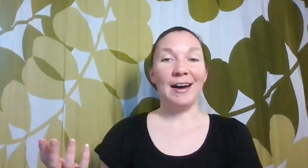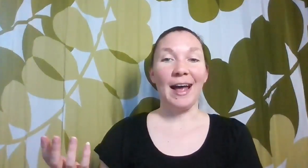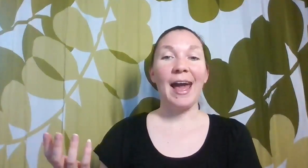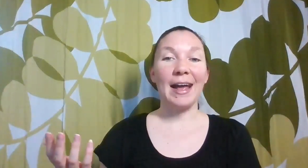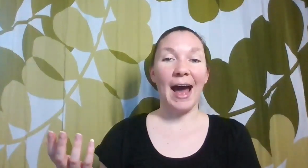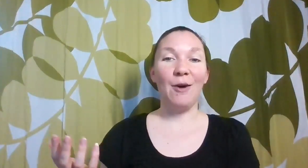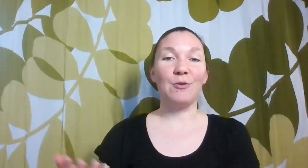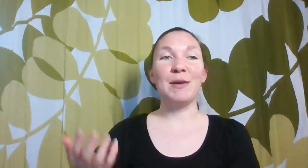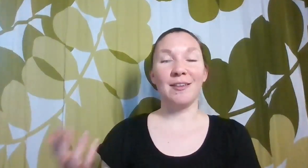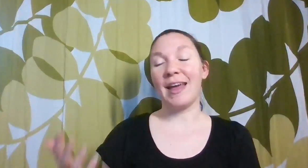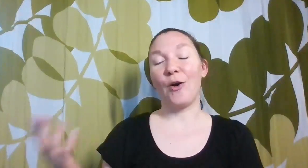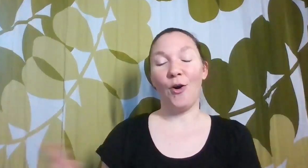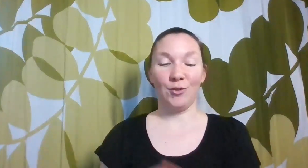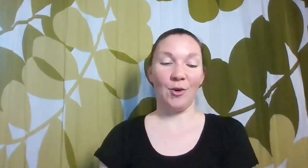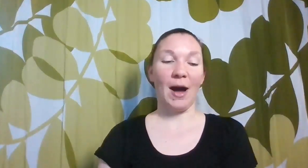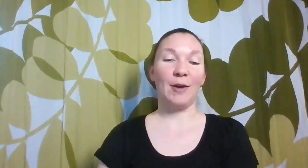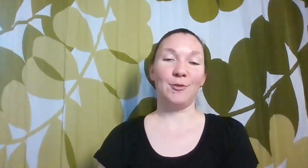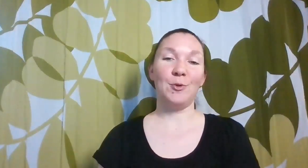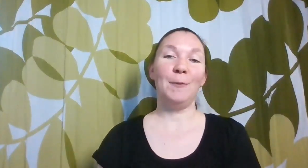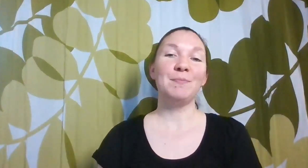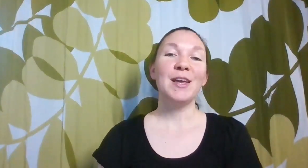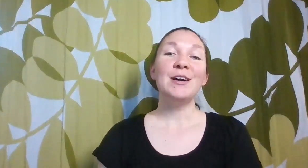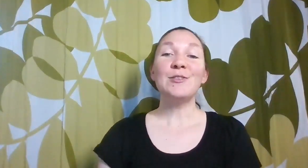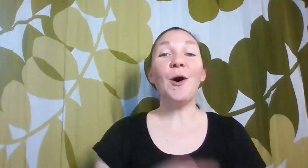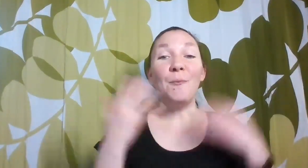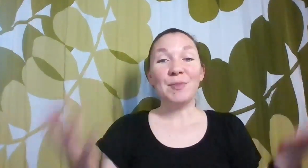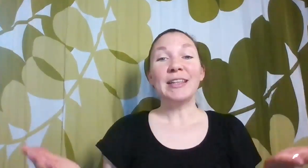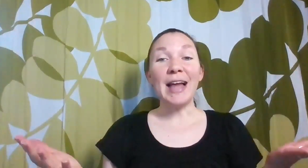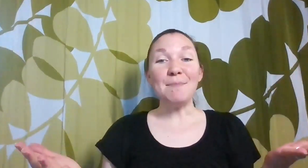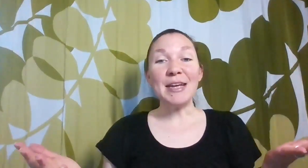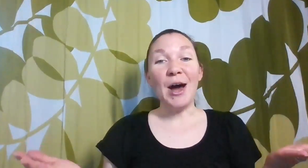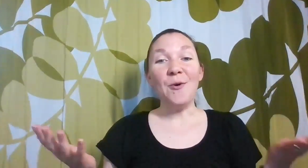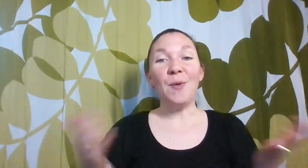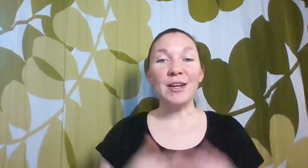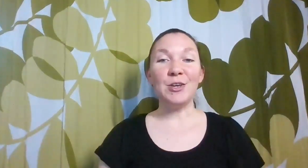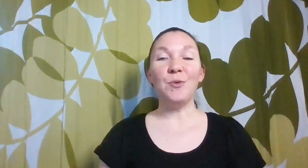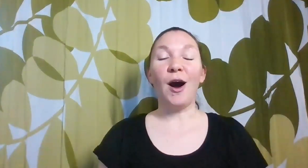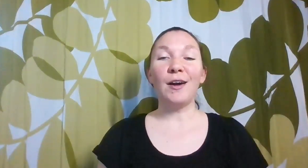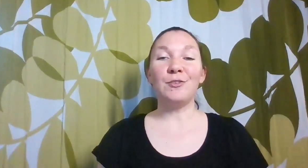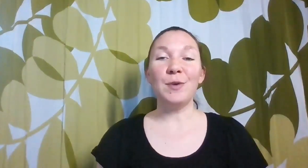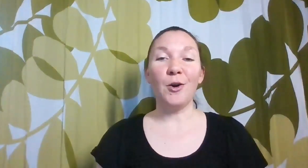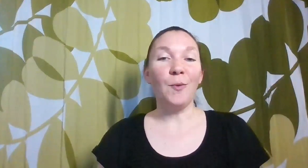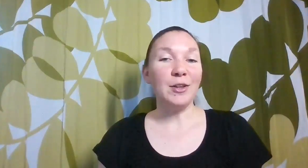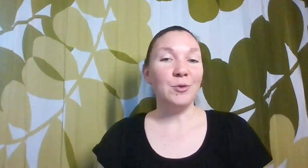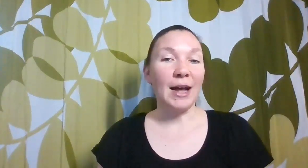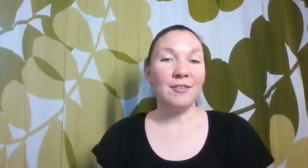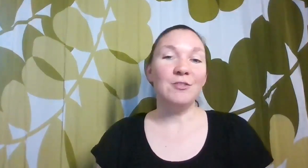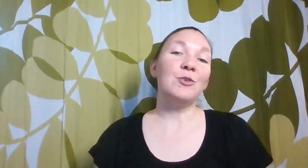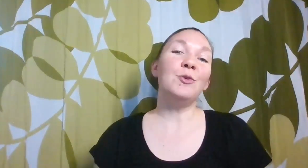hang out because they are also out of school. So let me know what you are doing or what you like to do